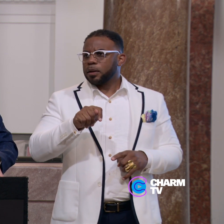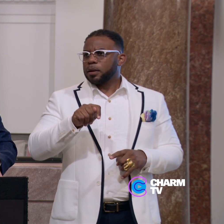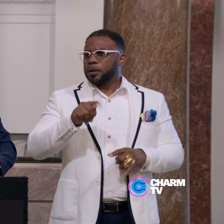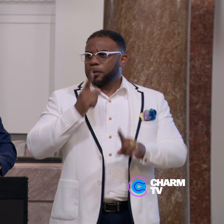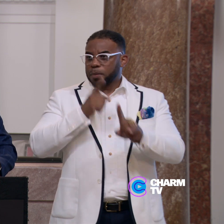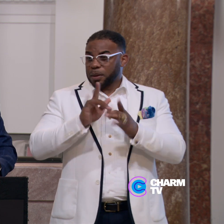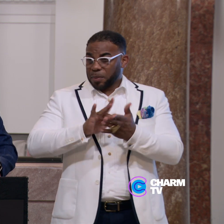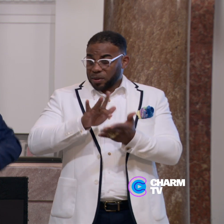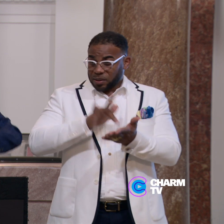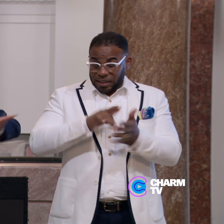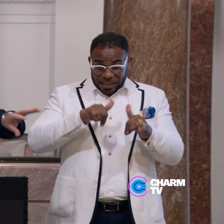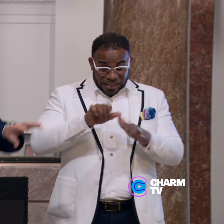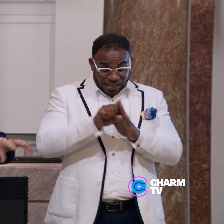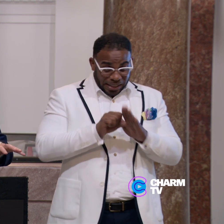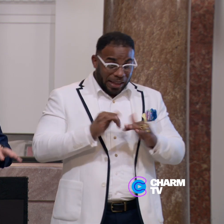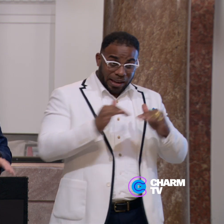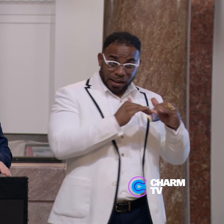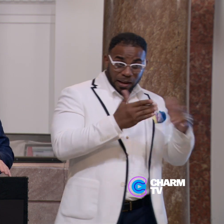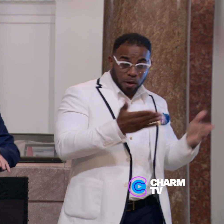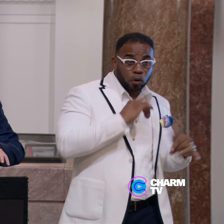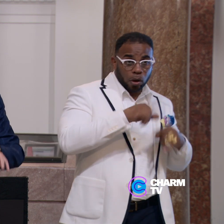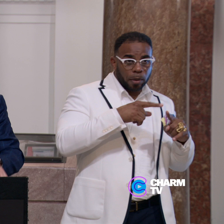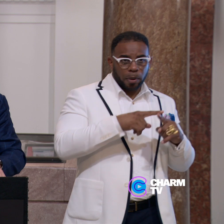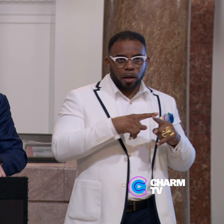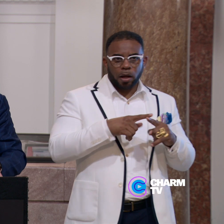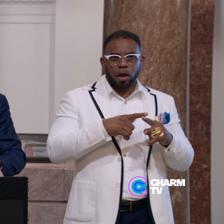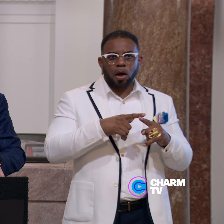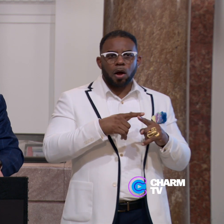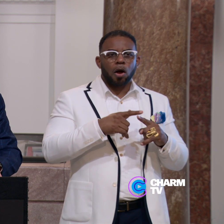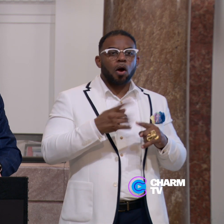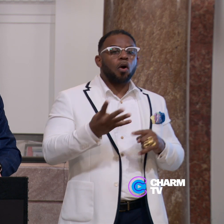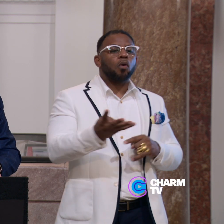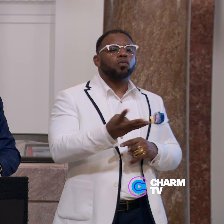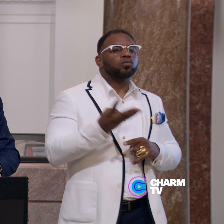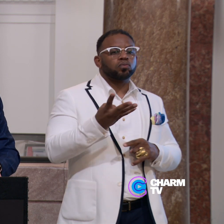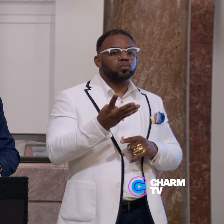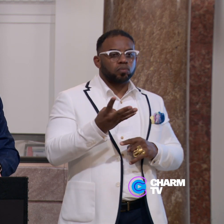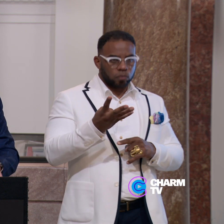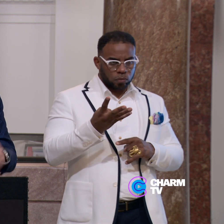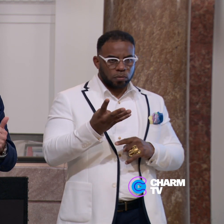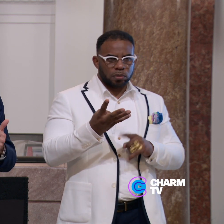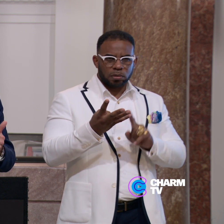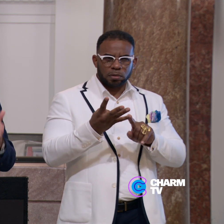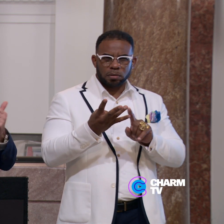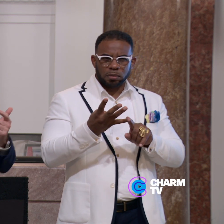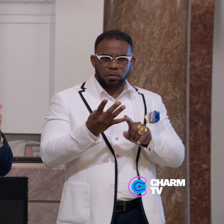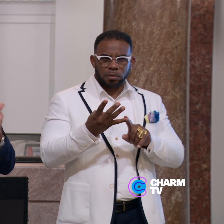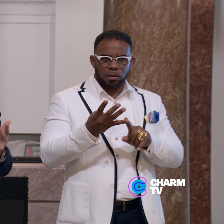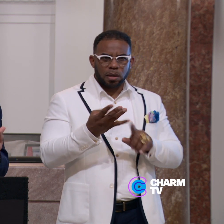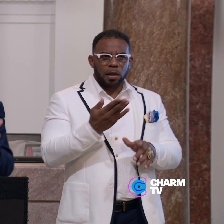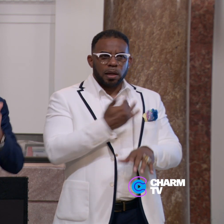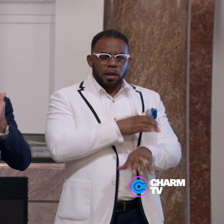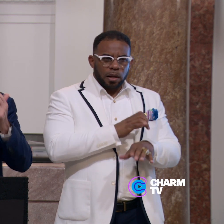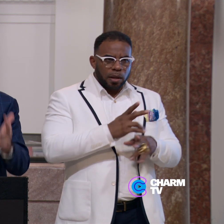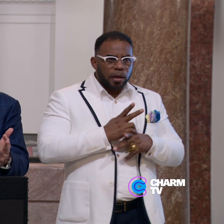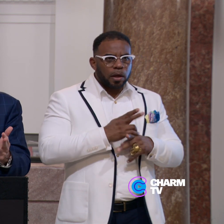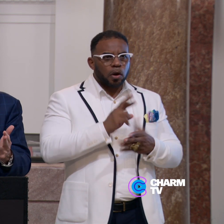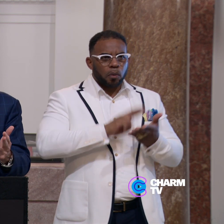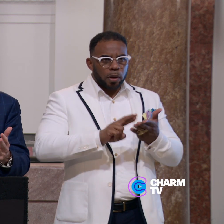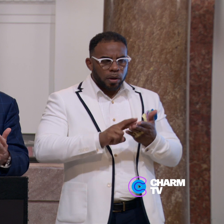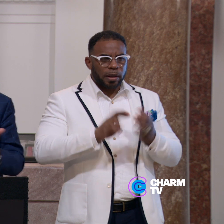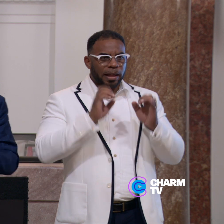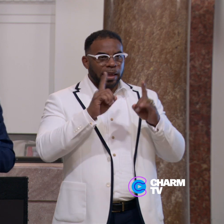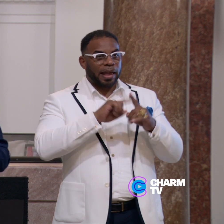the medical center in this state and our colleagues here, we talk about a quadripartite mission. That's clinical care, research, education, and